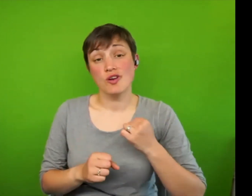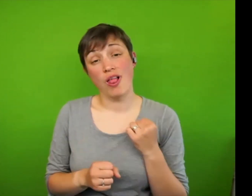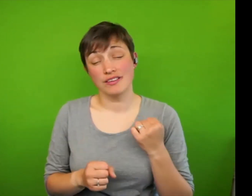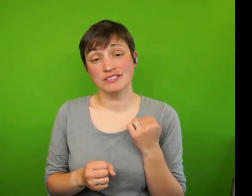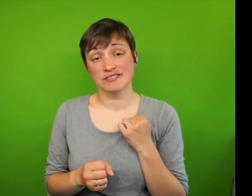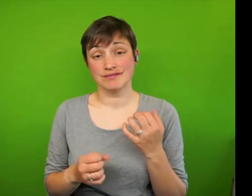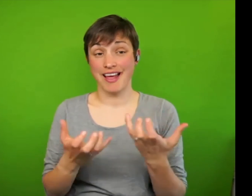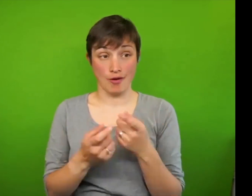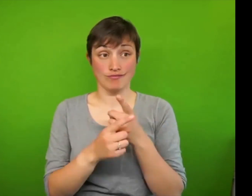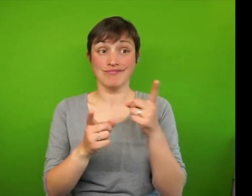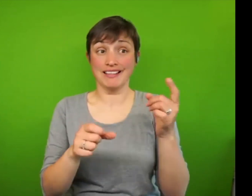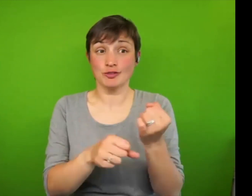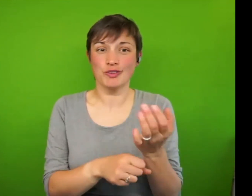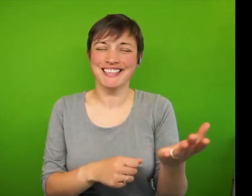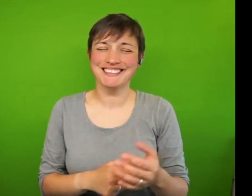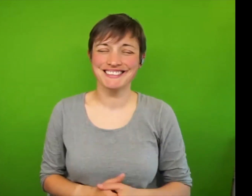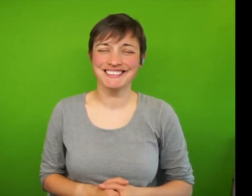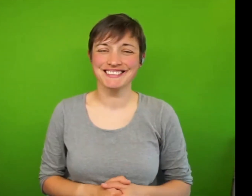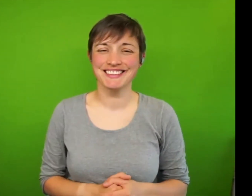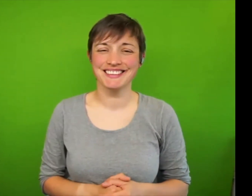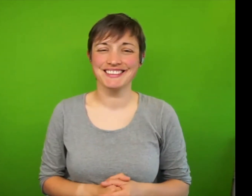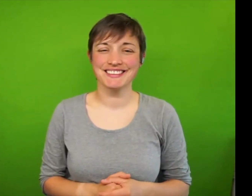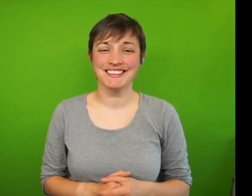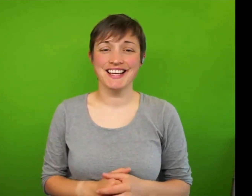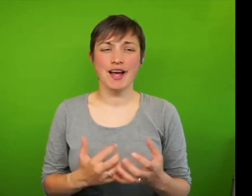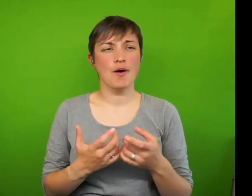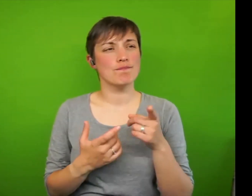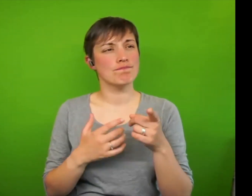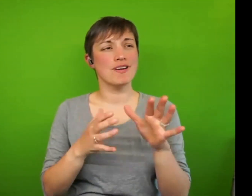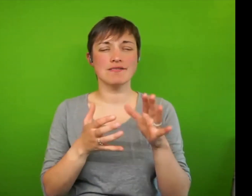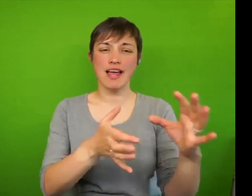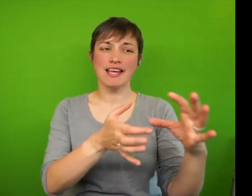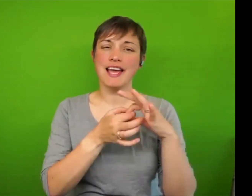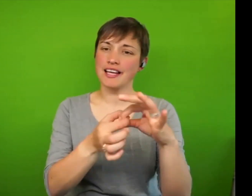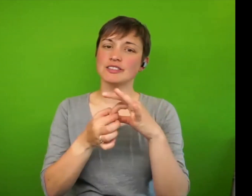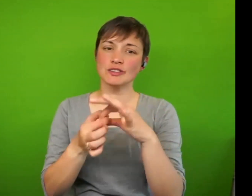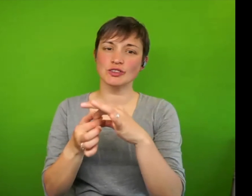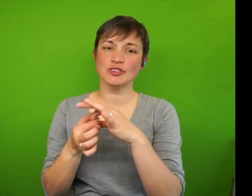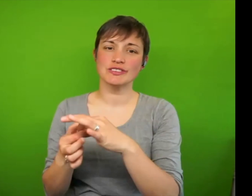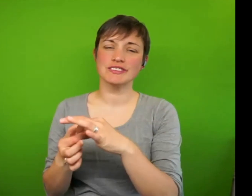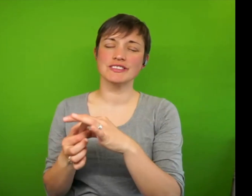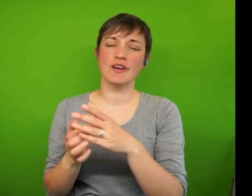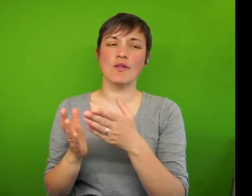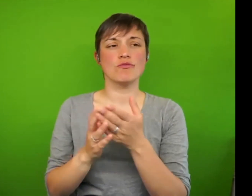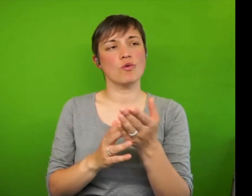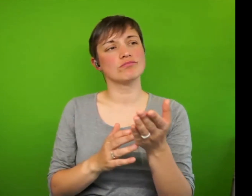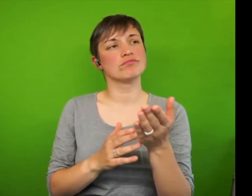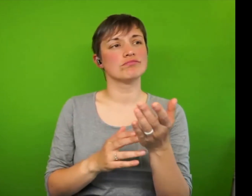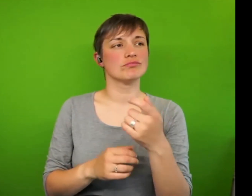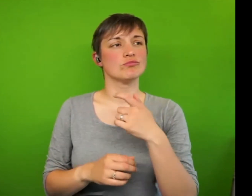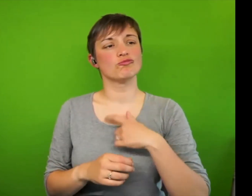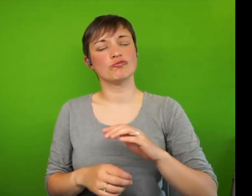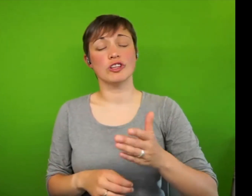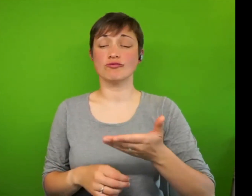done it, how, you know, how they manage to engage people in a sort of human rights approach to social security.